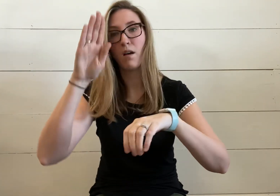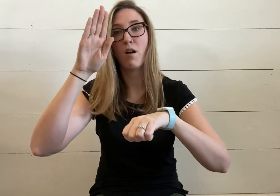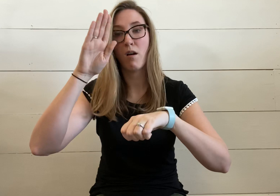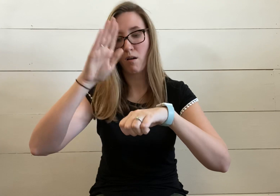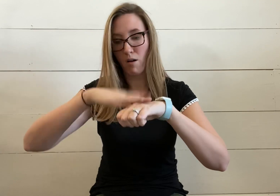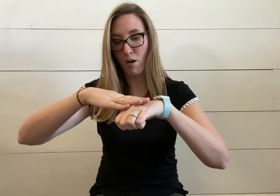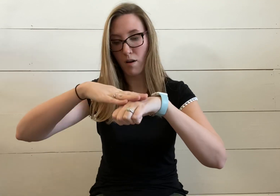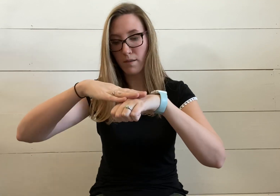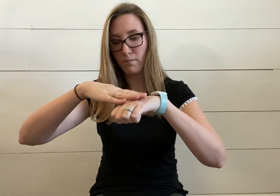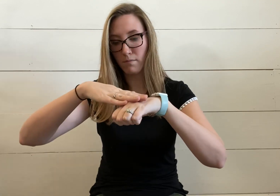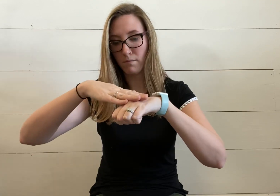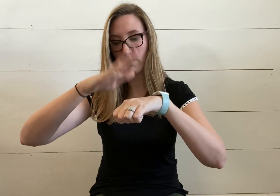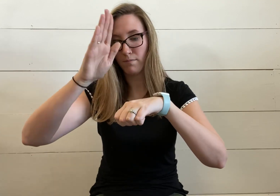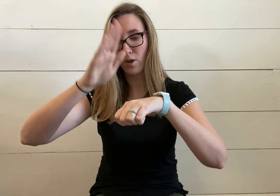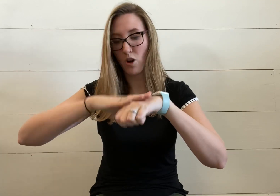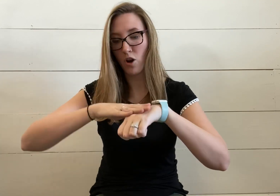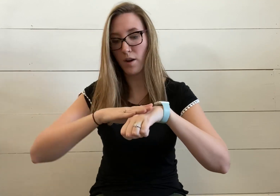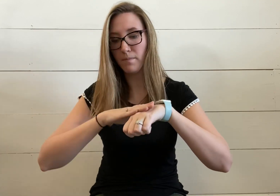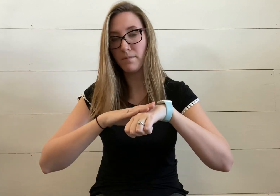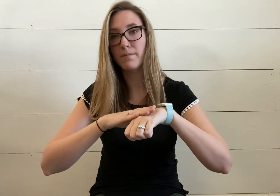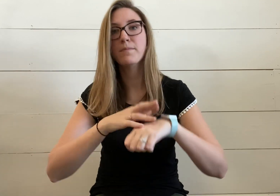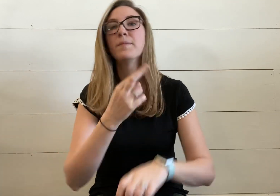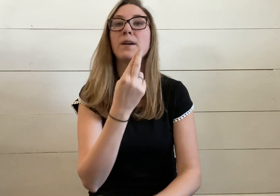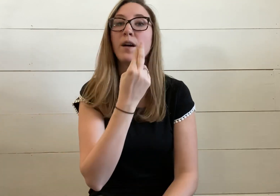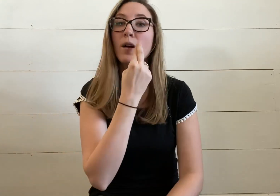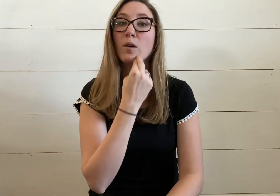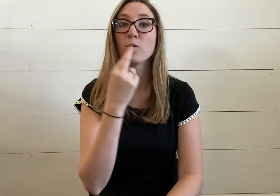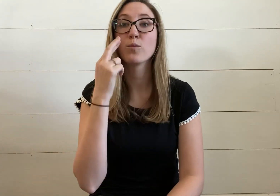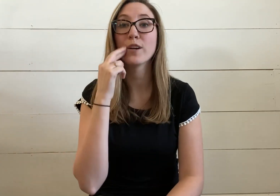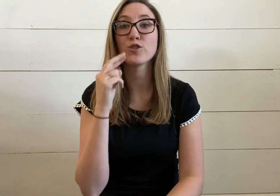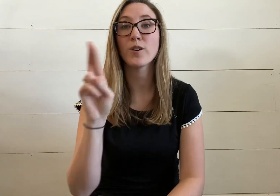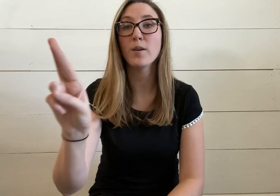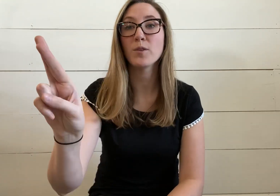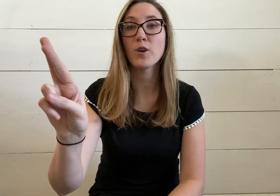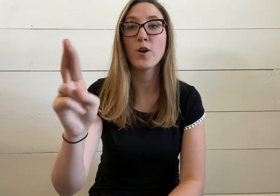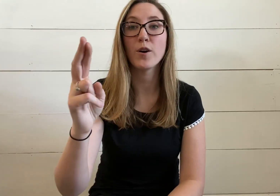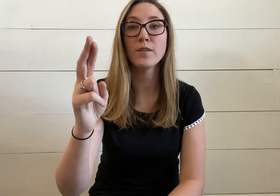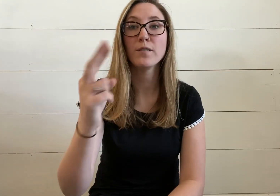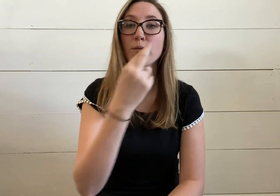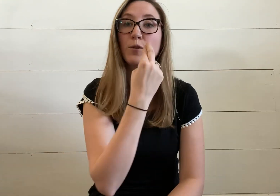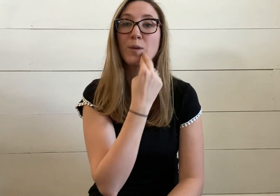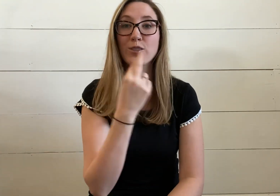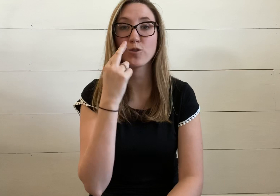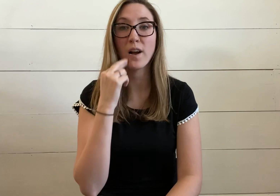on, on, restaurant, an R for restaurant,